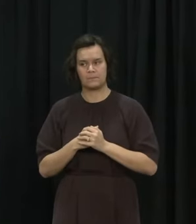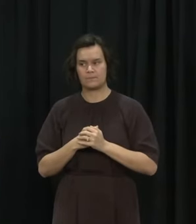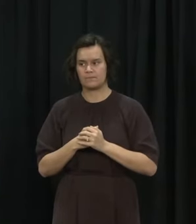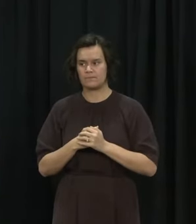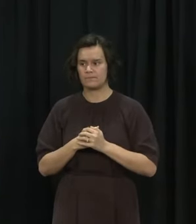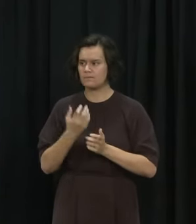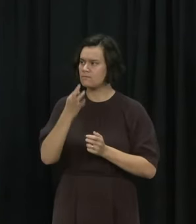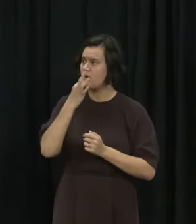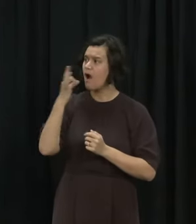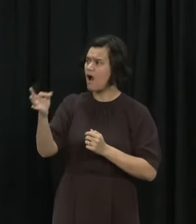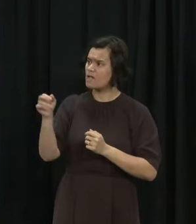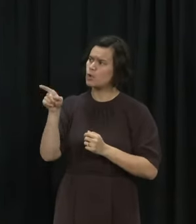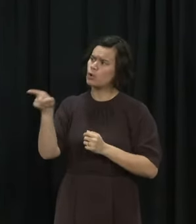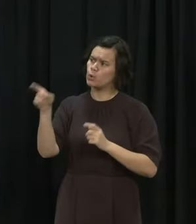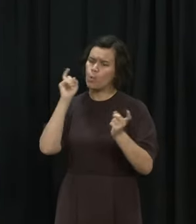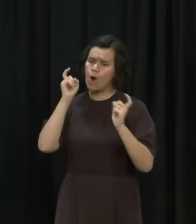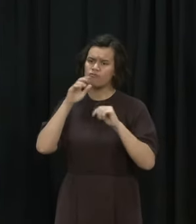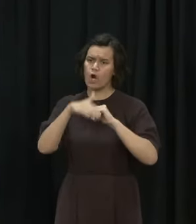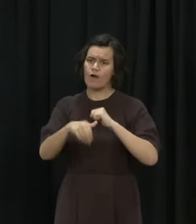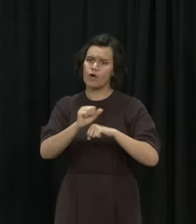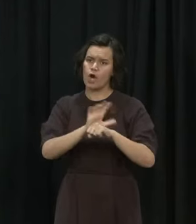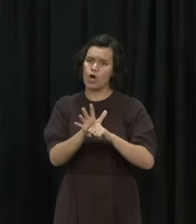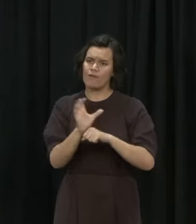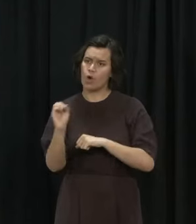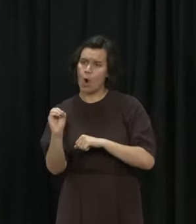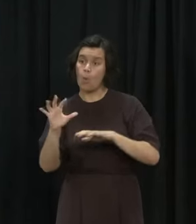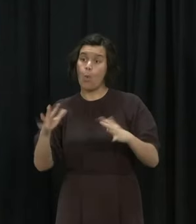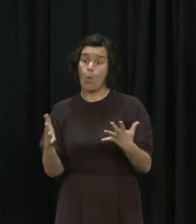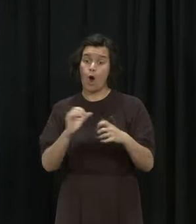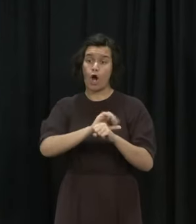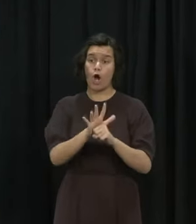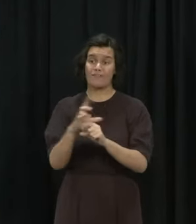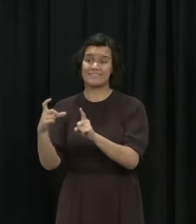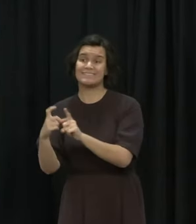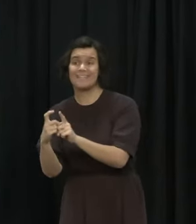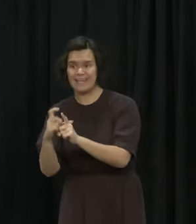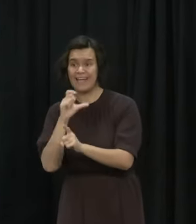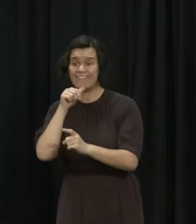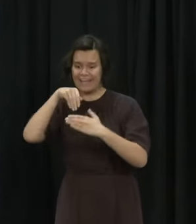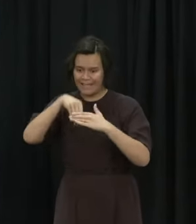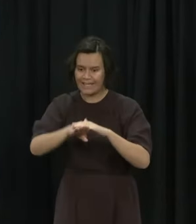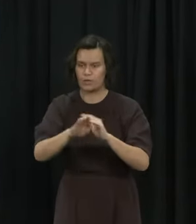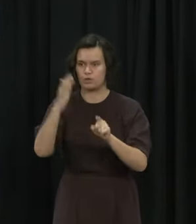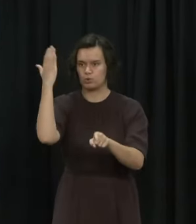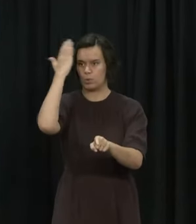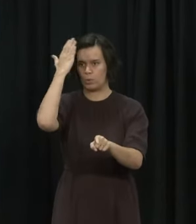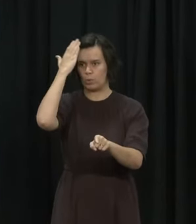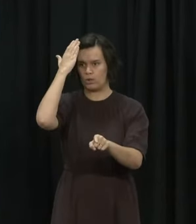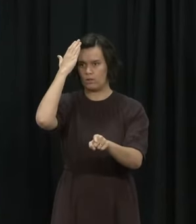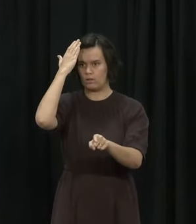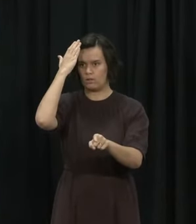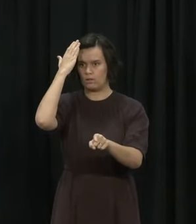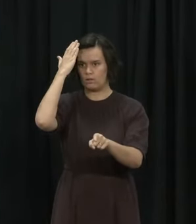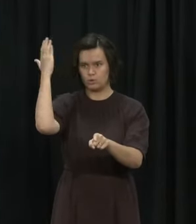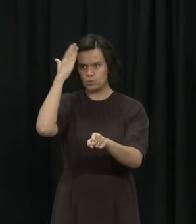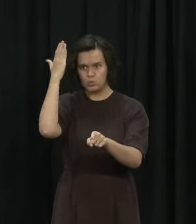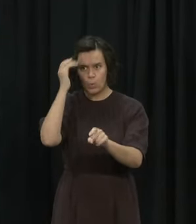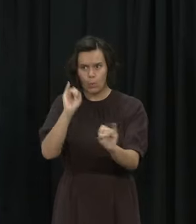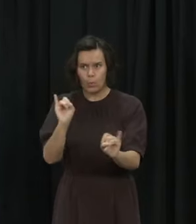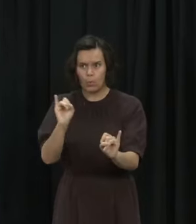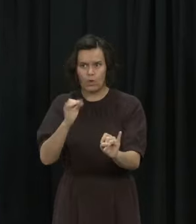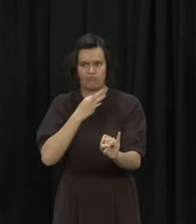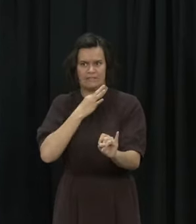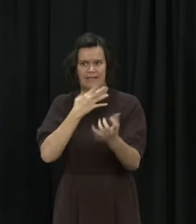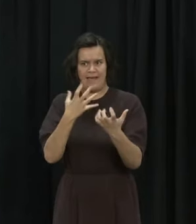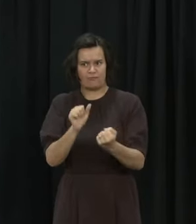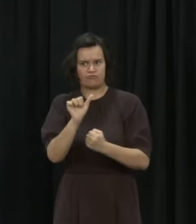are you though about the risk of Omicron or Delta spreading throughout a school like how much of a risk does a school setting pose for that? I might ask our